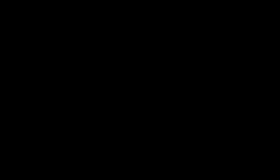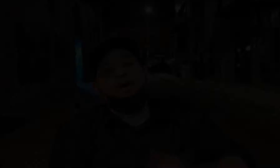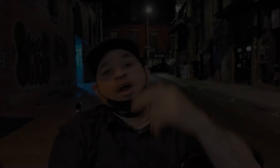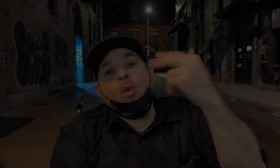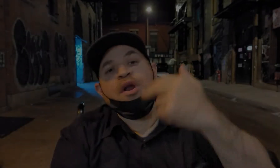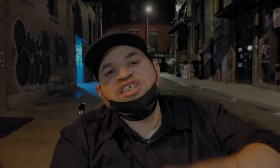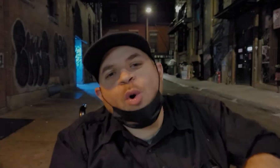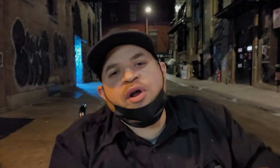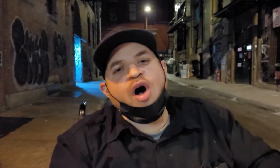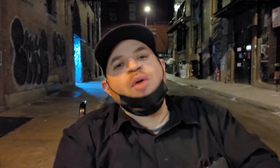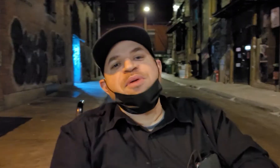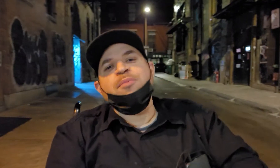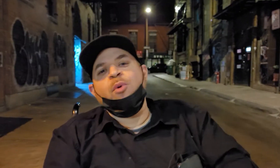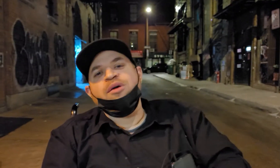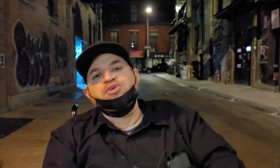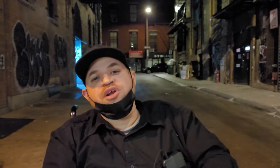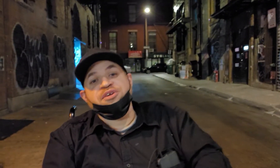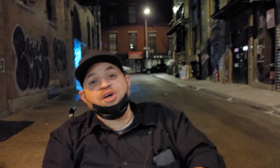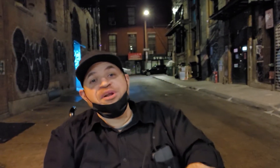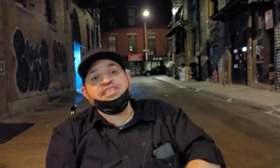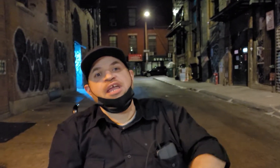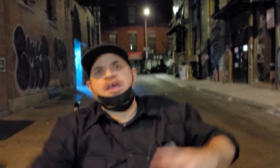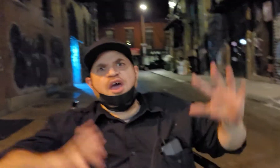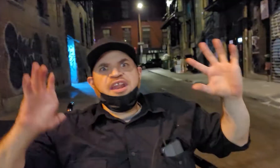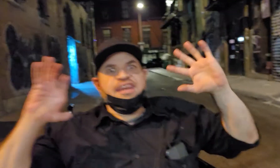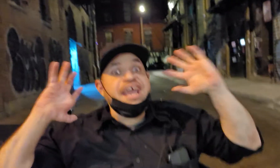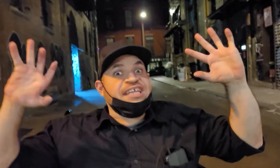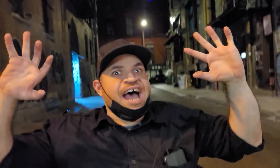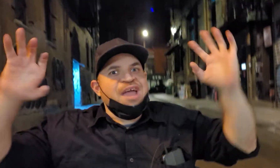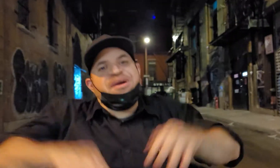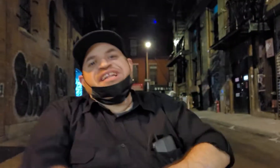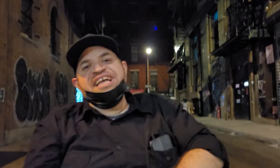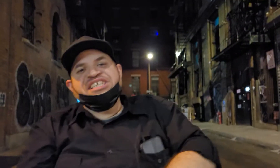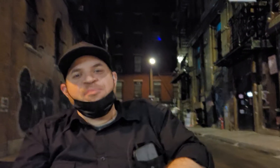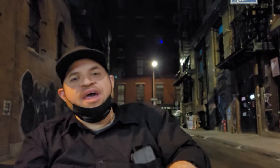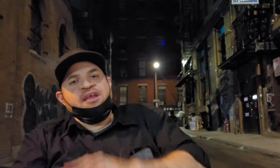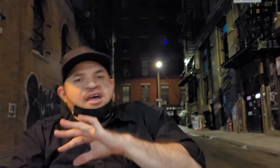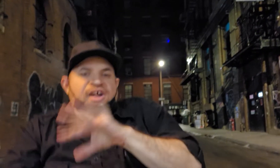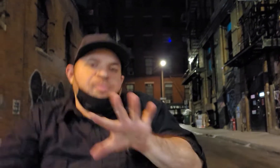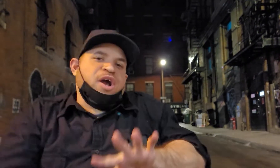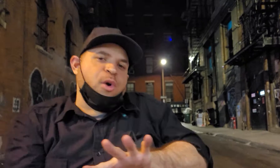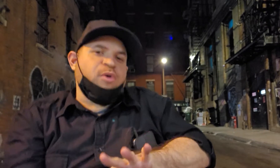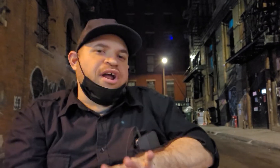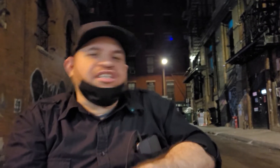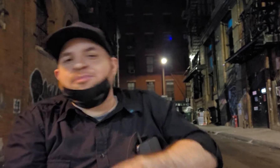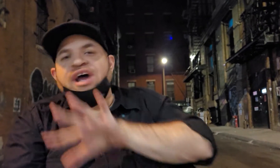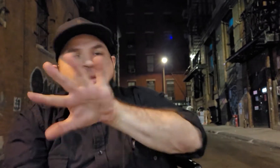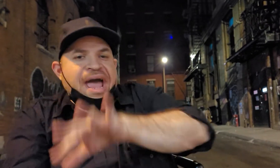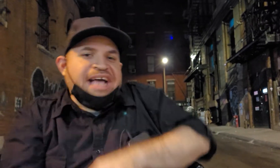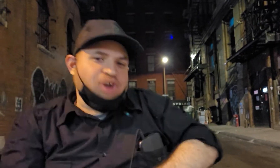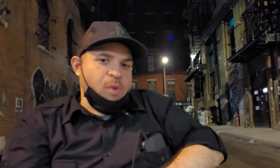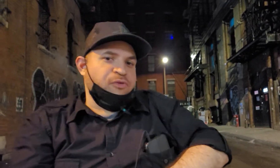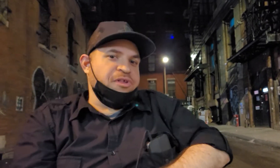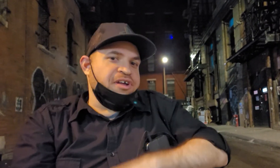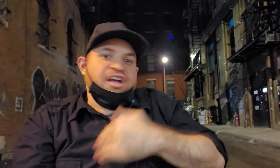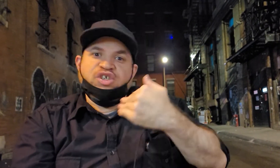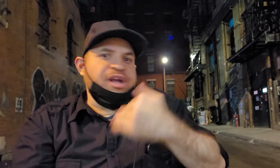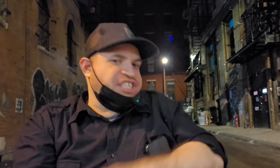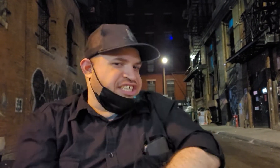all right what is going on people welcome to another tony steak nighttime edition man gonna be a quick one because i'm trying to my ass home before the train shut